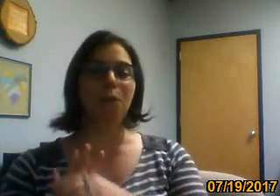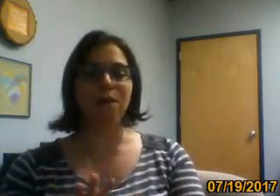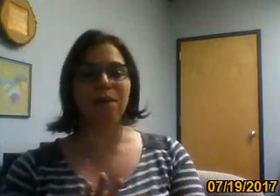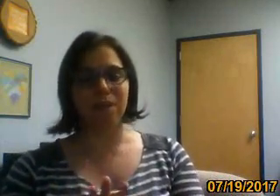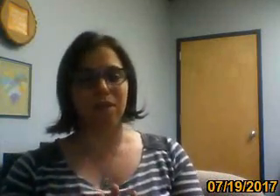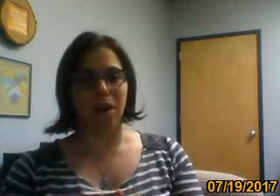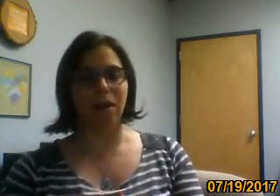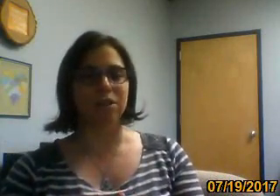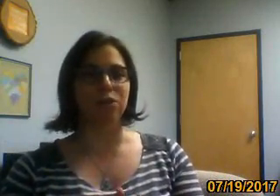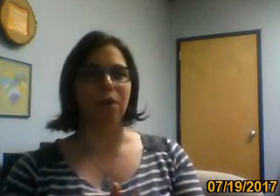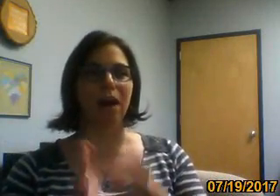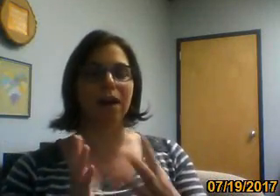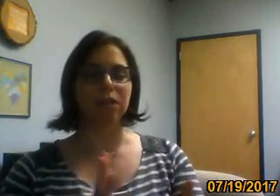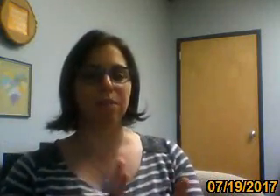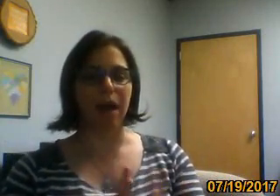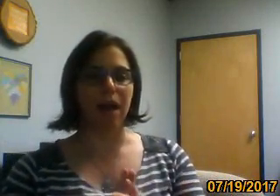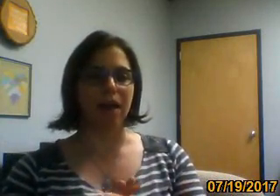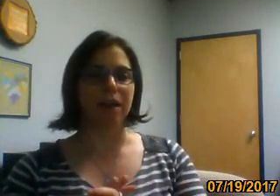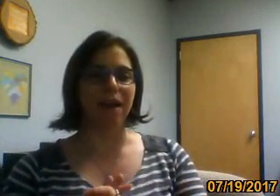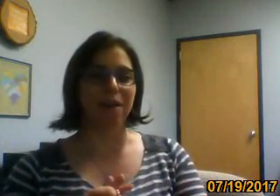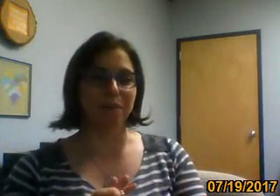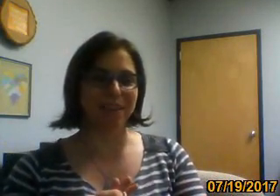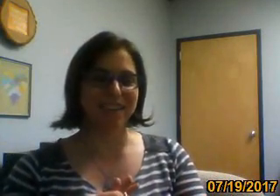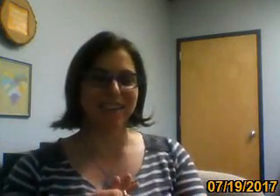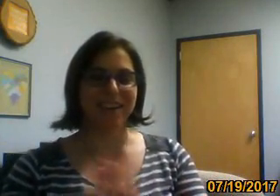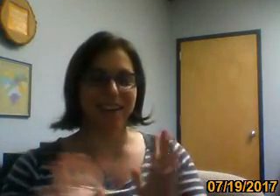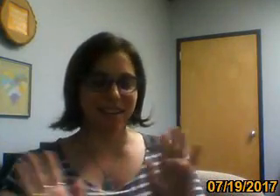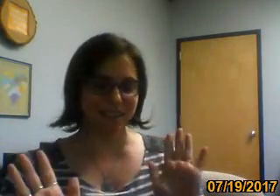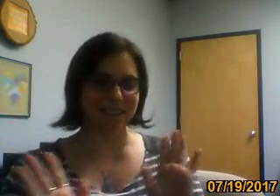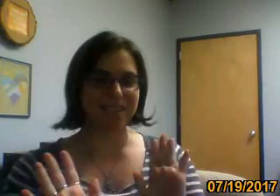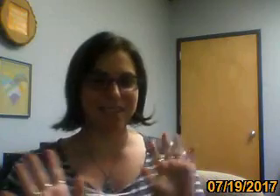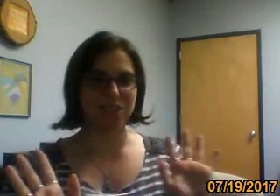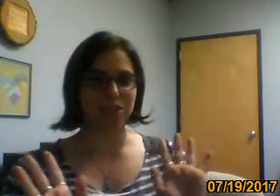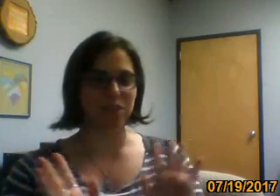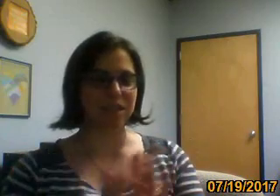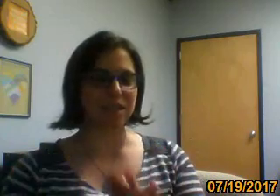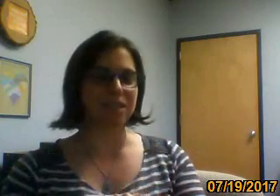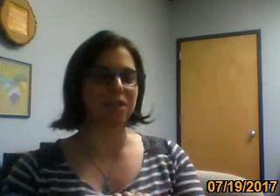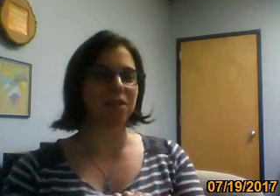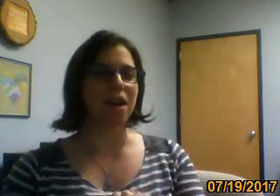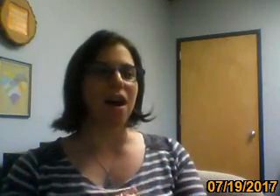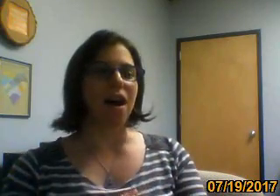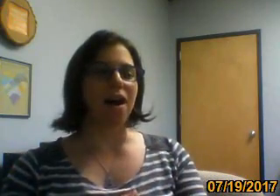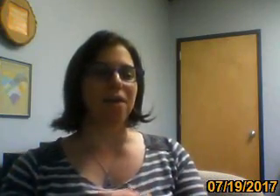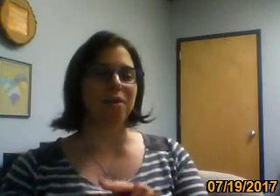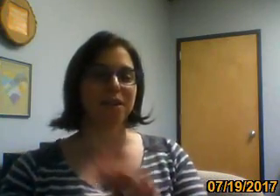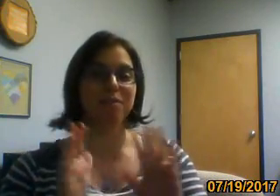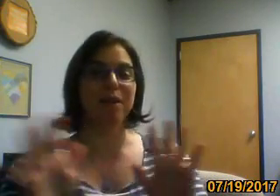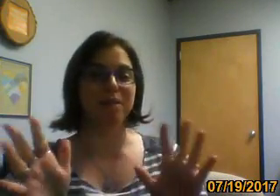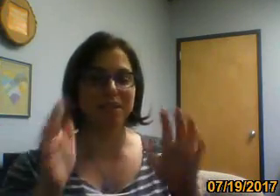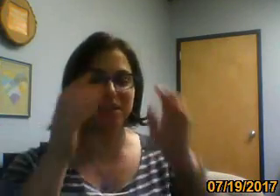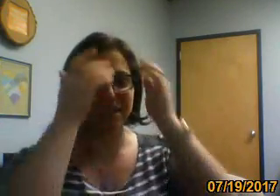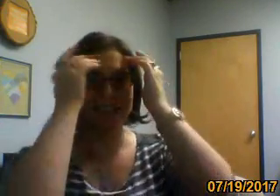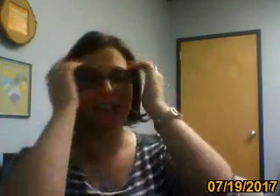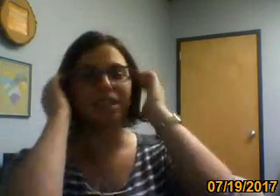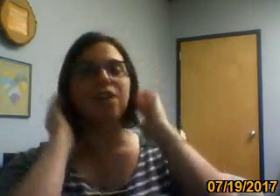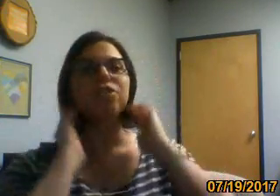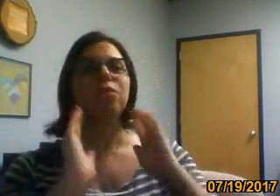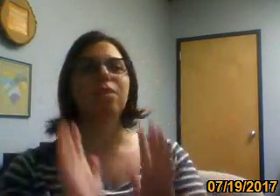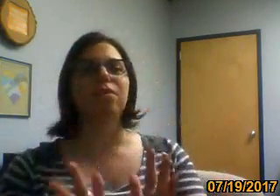One of my favorite artists who I've actually met and, um, there's a story to this too. Uh, there's many, many stories, I guess. So one